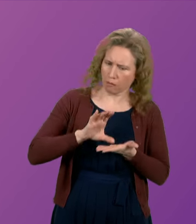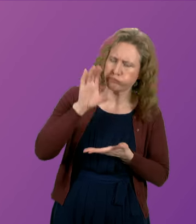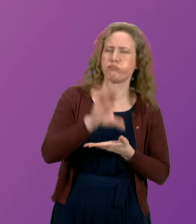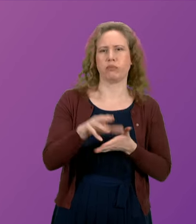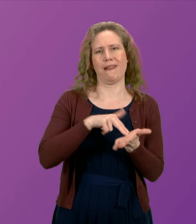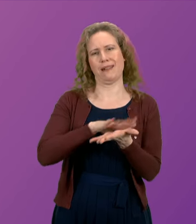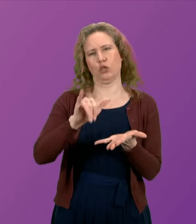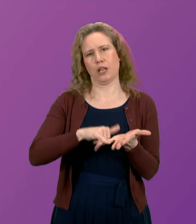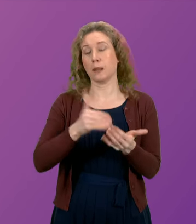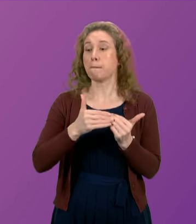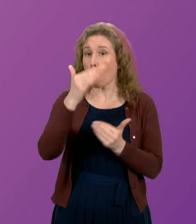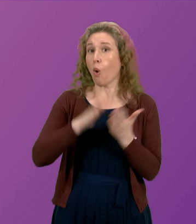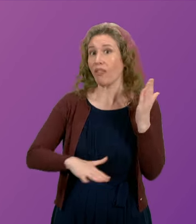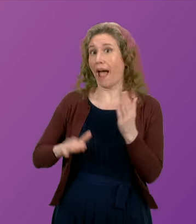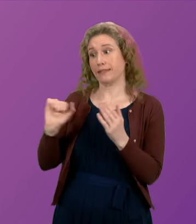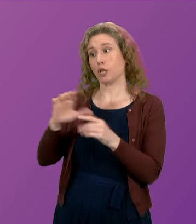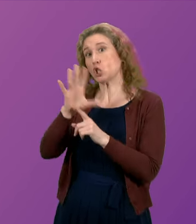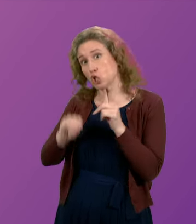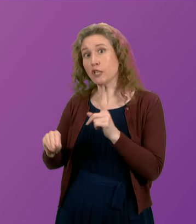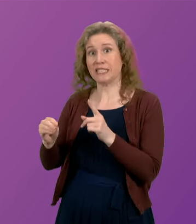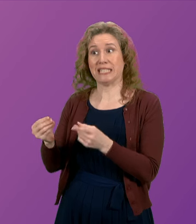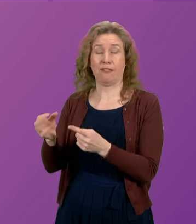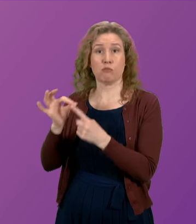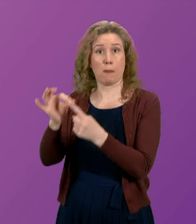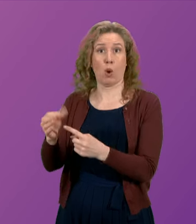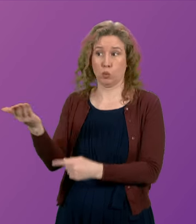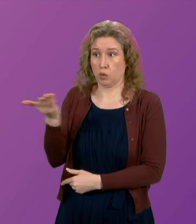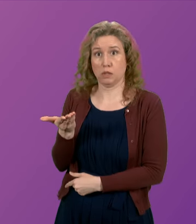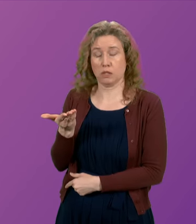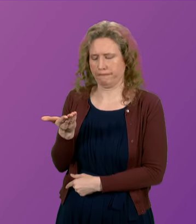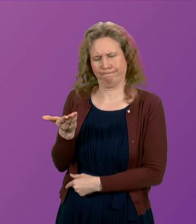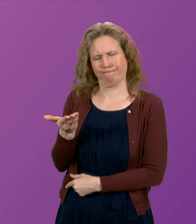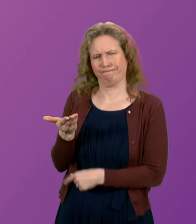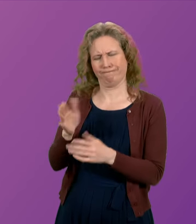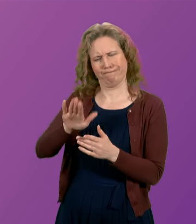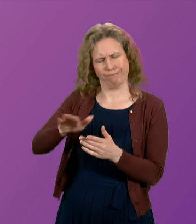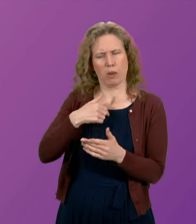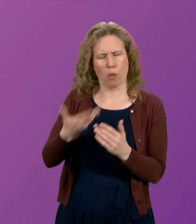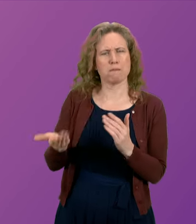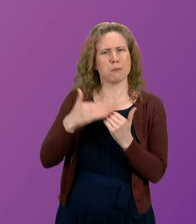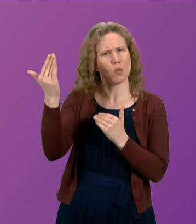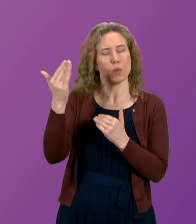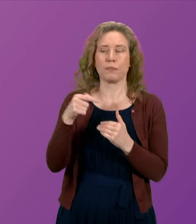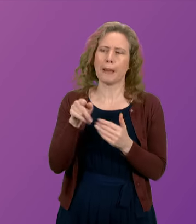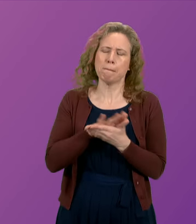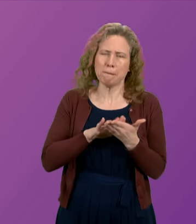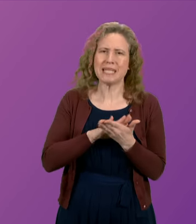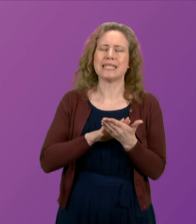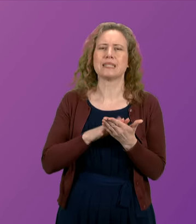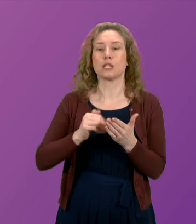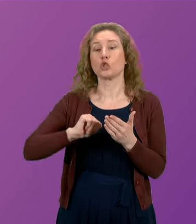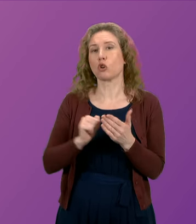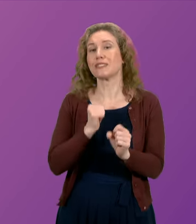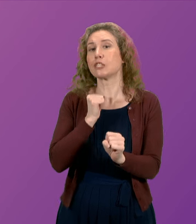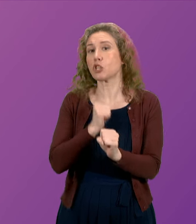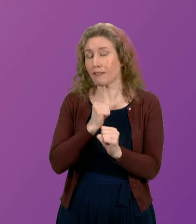than was proposed by the Conservative government in the consequentials. So what that tells us is the Scottish